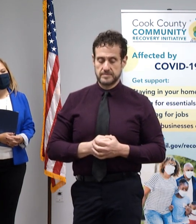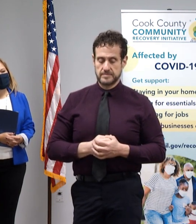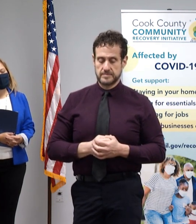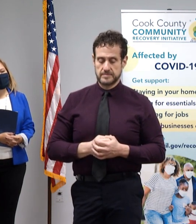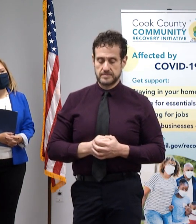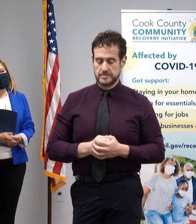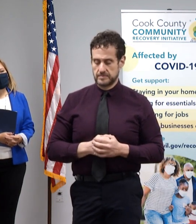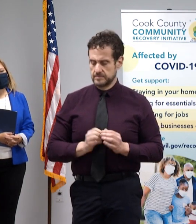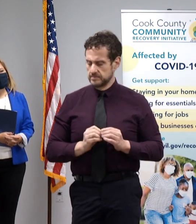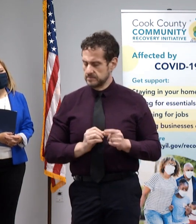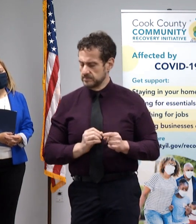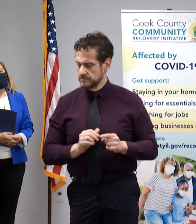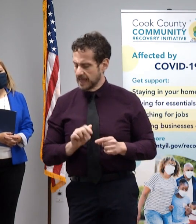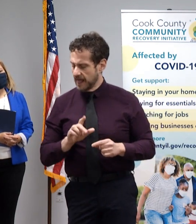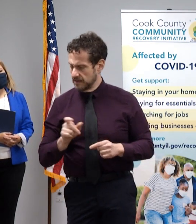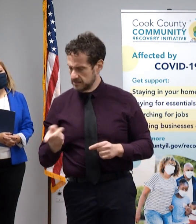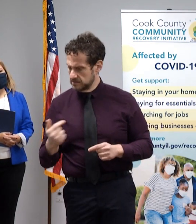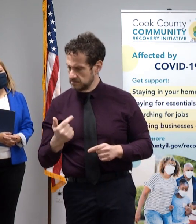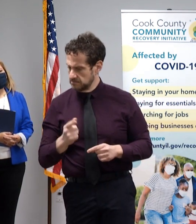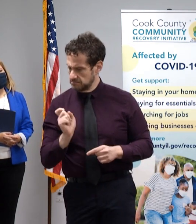Anything else, Alex? Anything else, Alex?